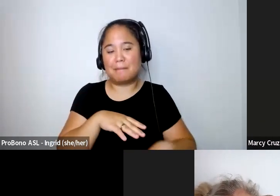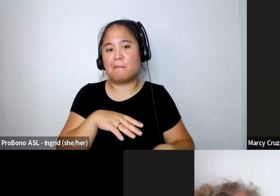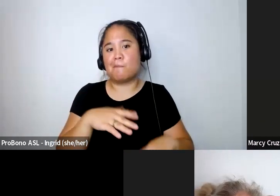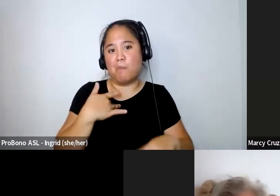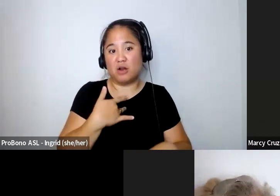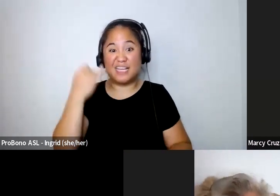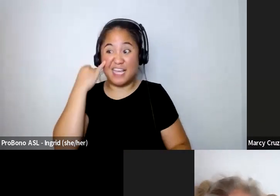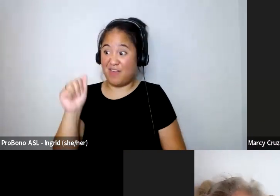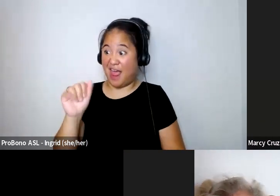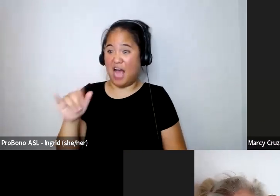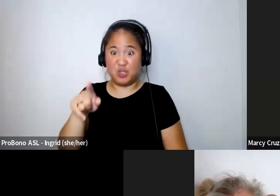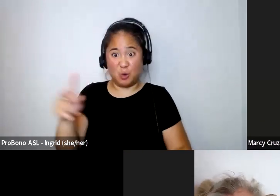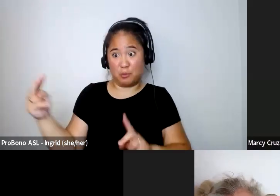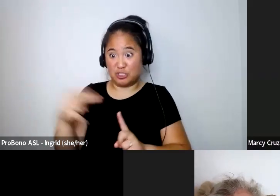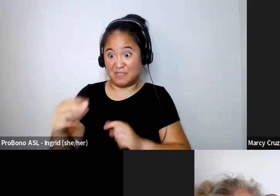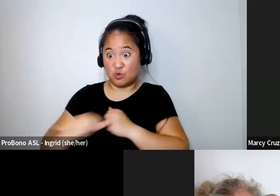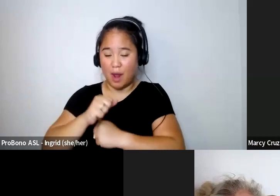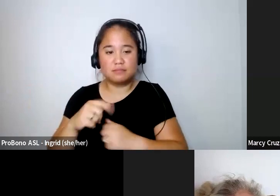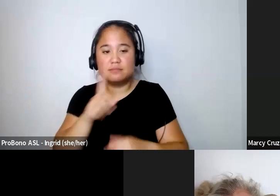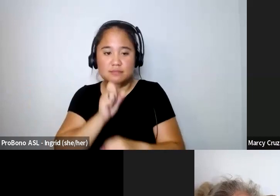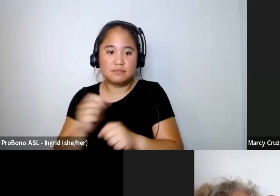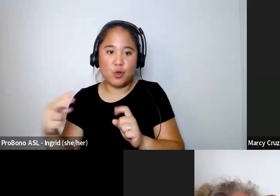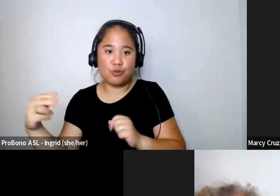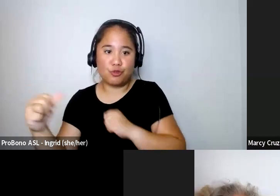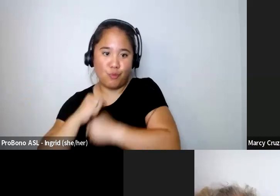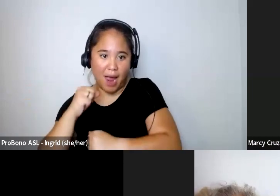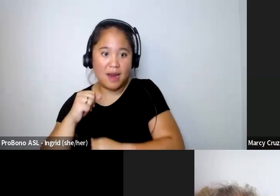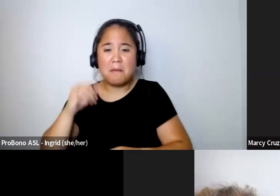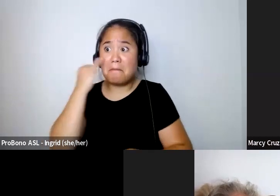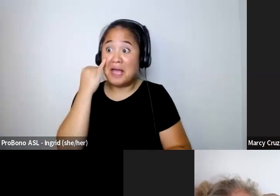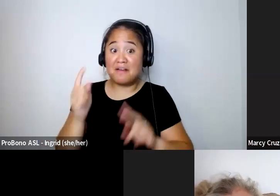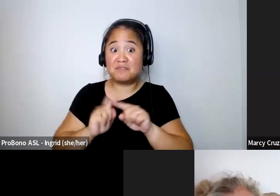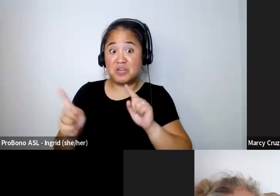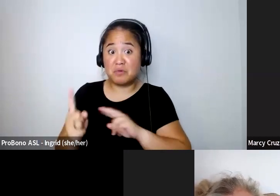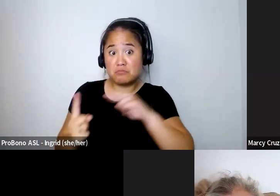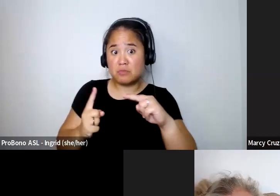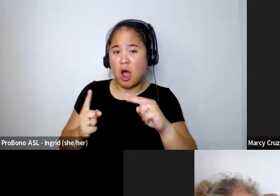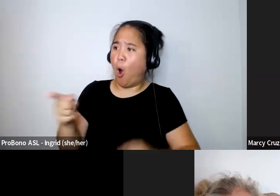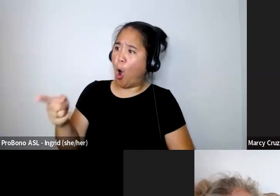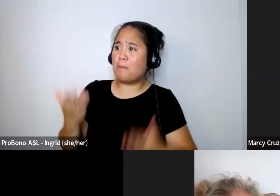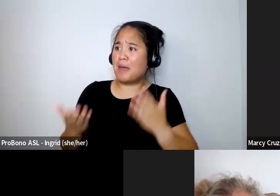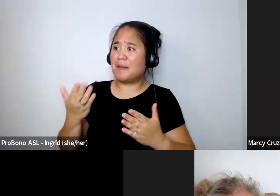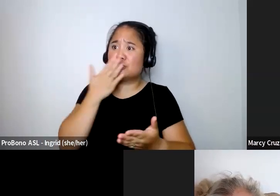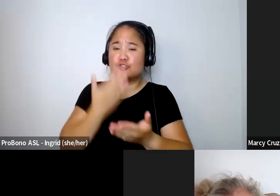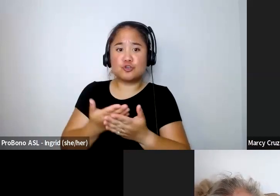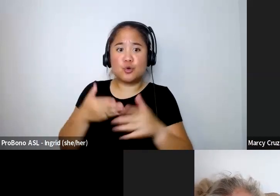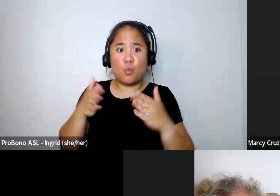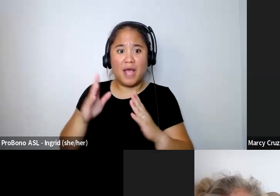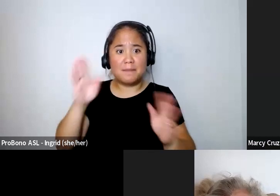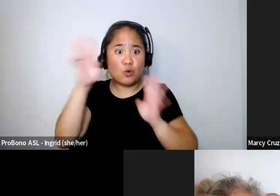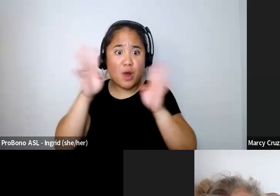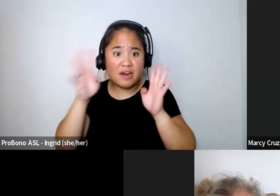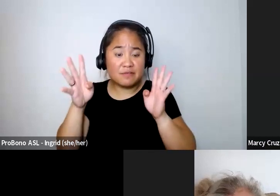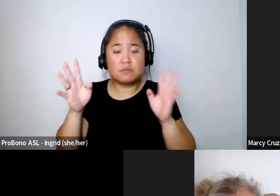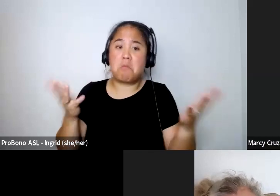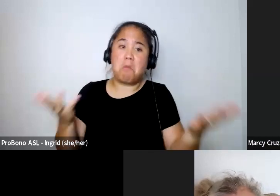perceive ai as a threat then it's a threat if you perceive it as a tool of creativity then you can